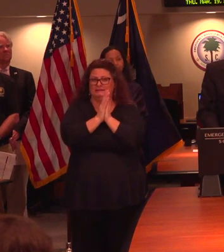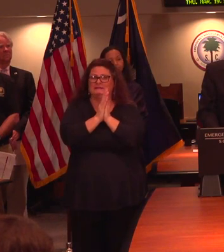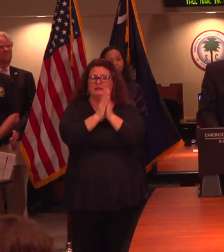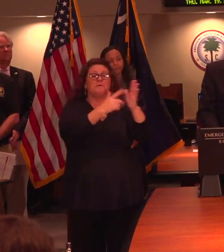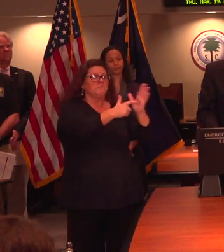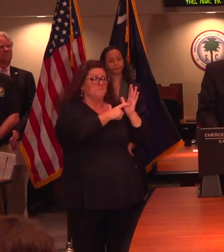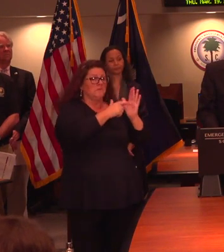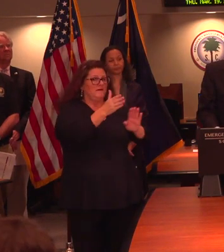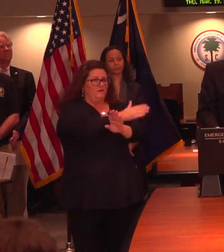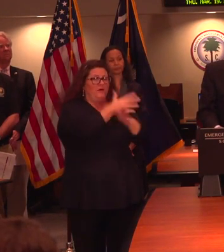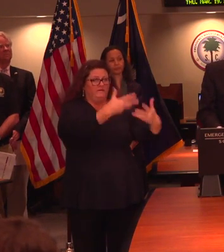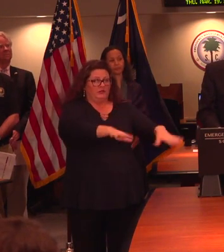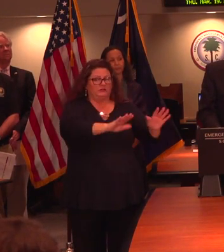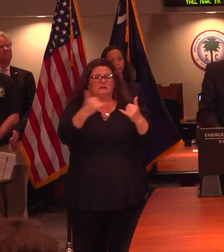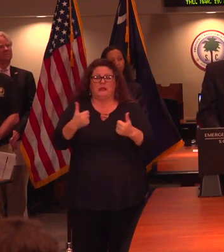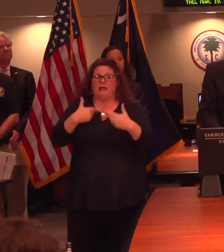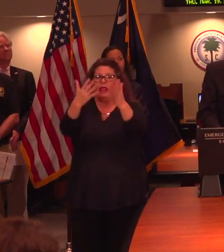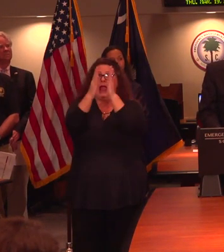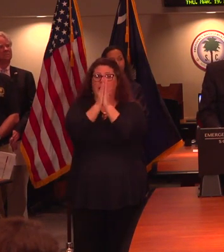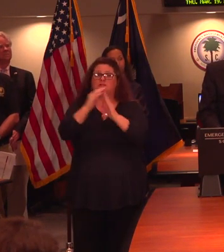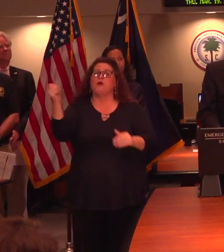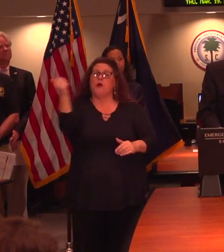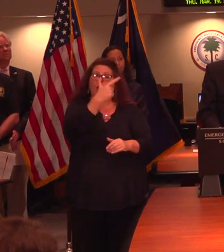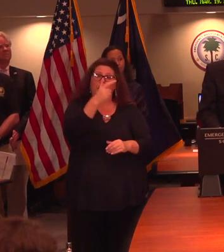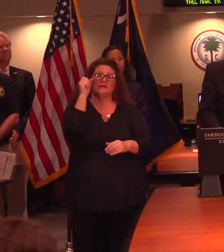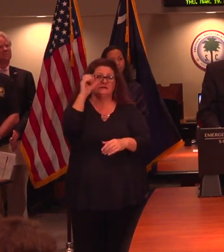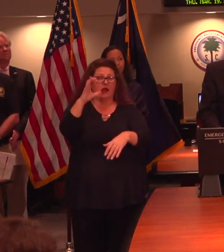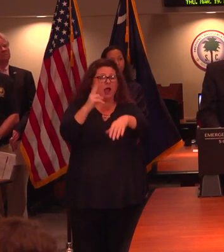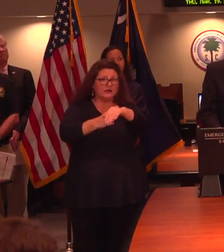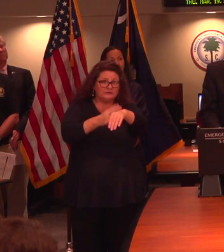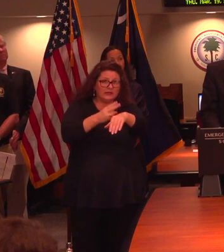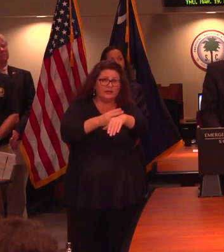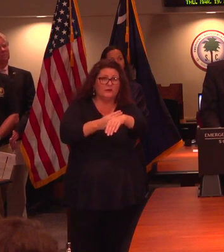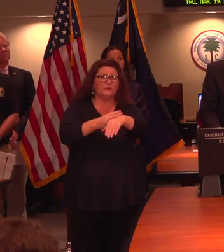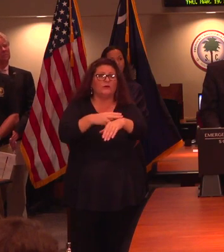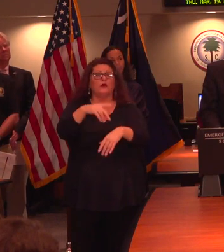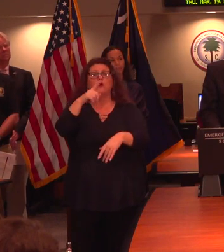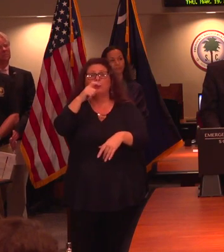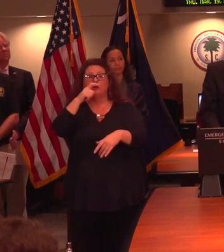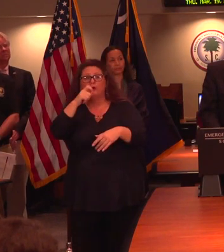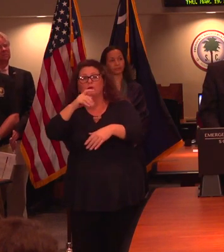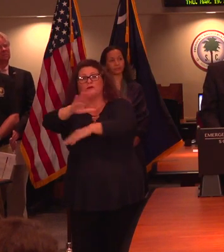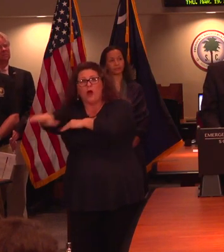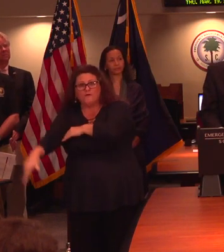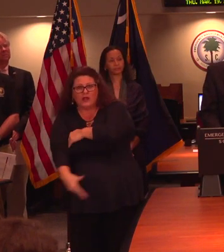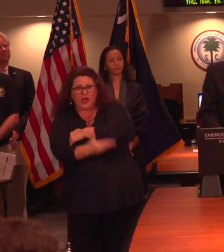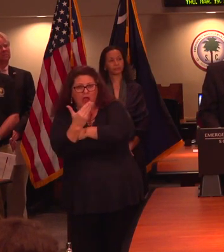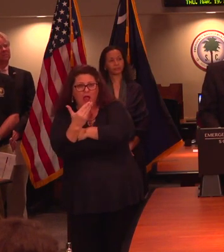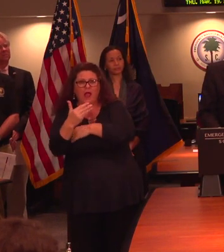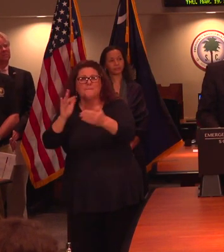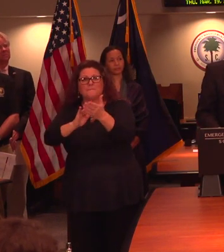I'm asking for all South Carolina hospitals and overnight medical facilities to immediately restrict